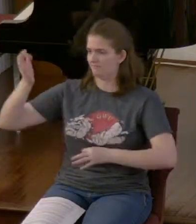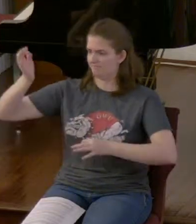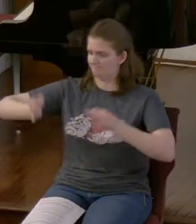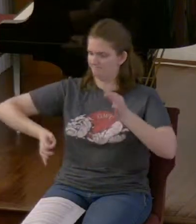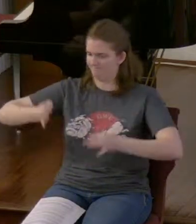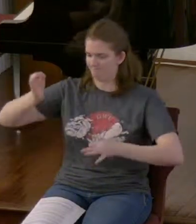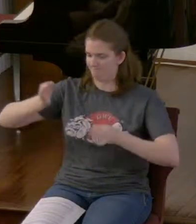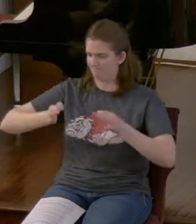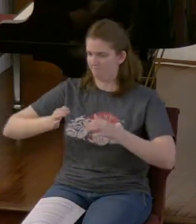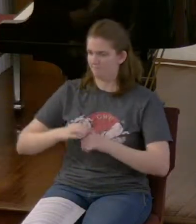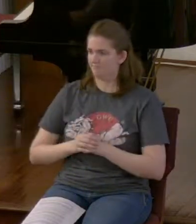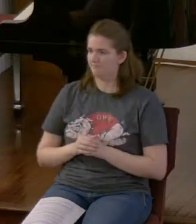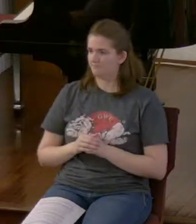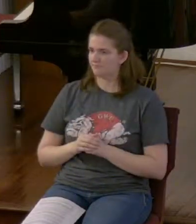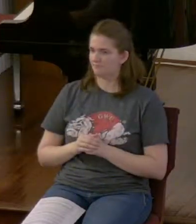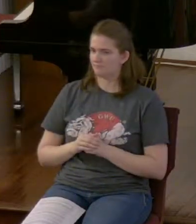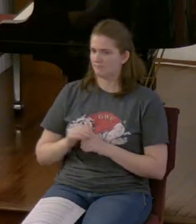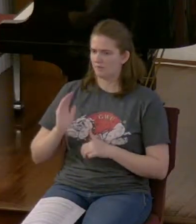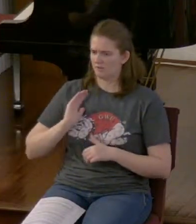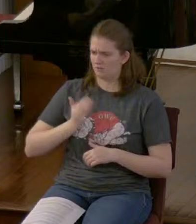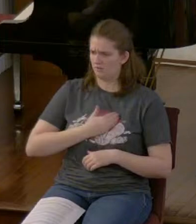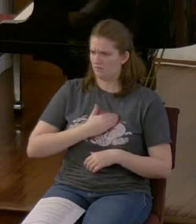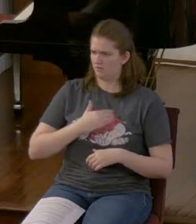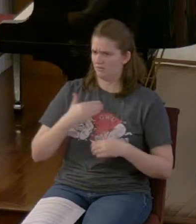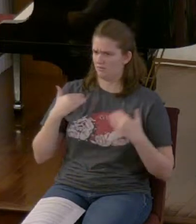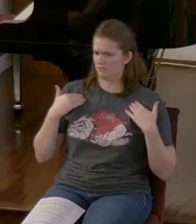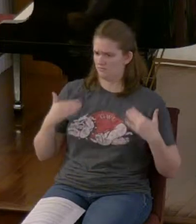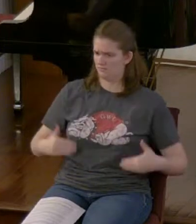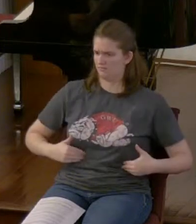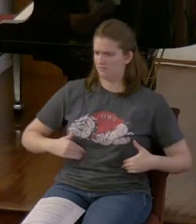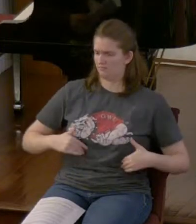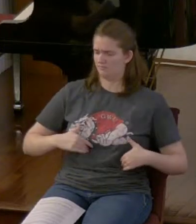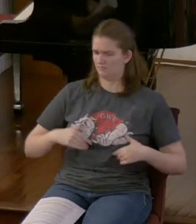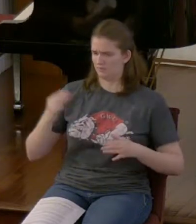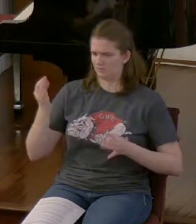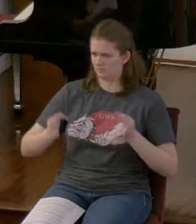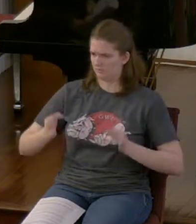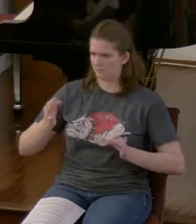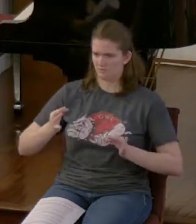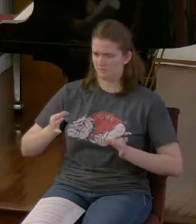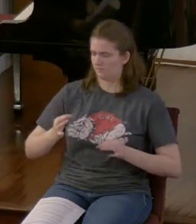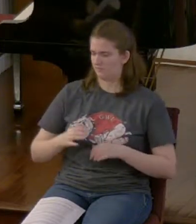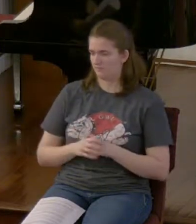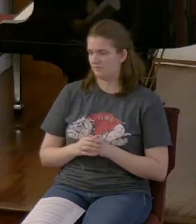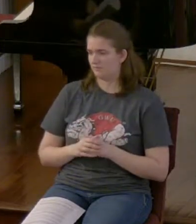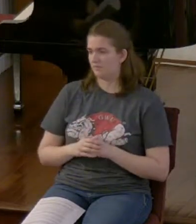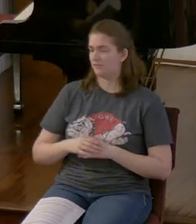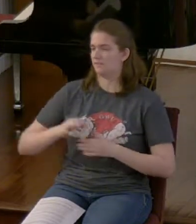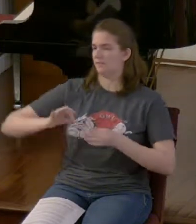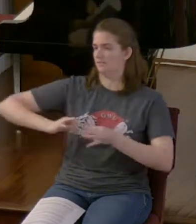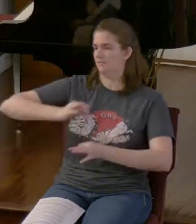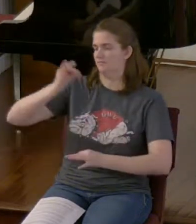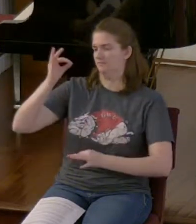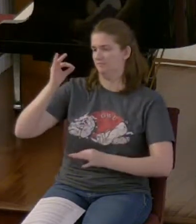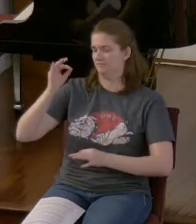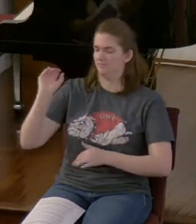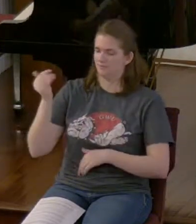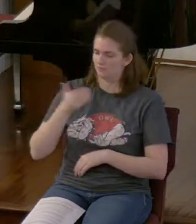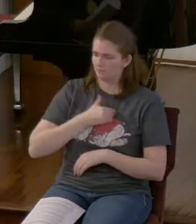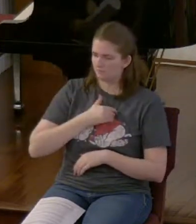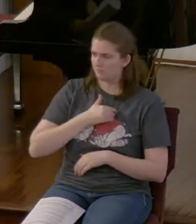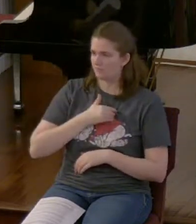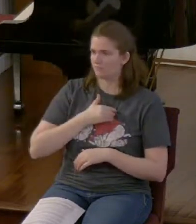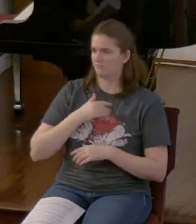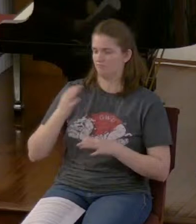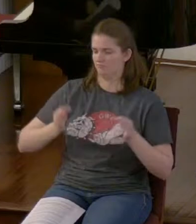Is it our earthly body? No. It is our soul our spirit Those of us